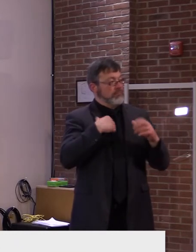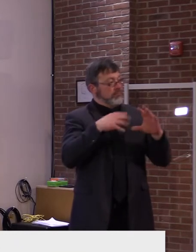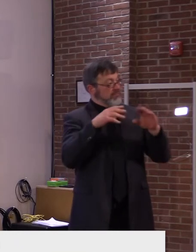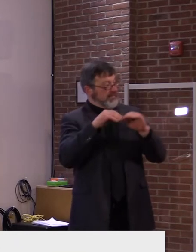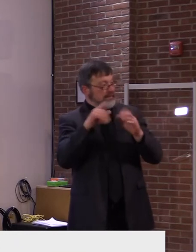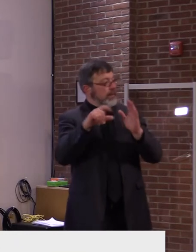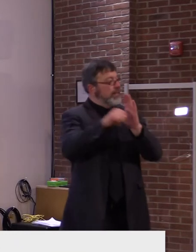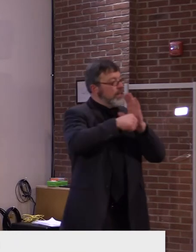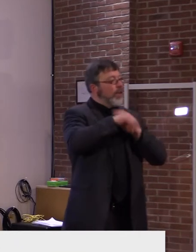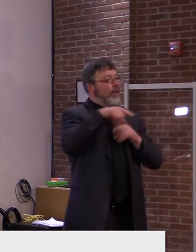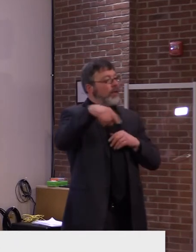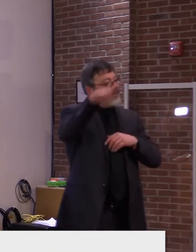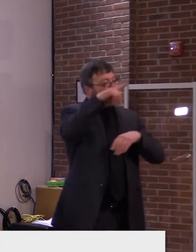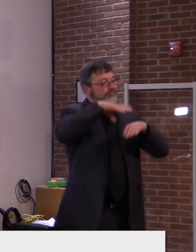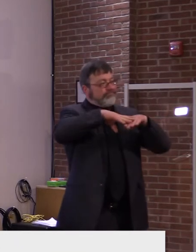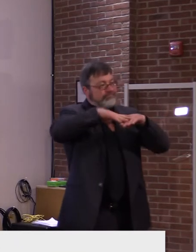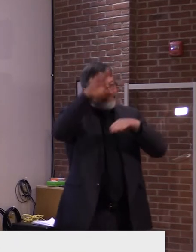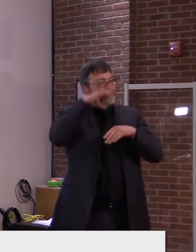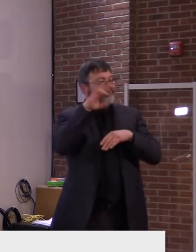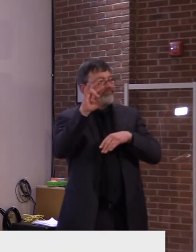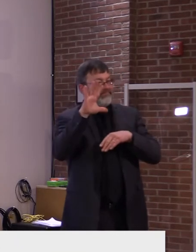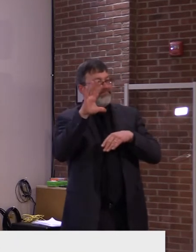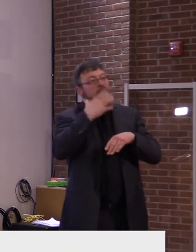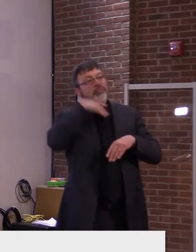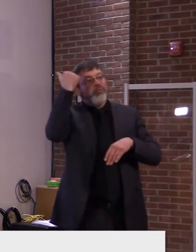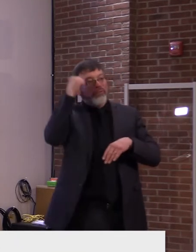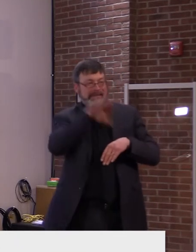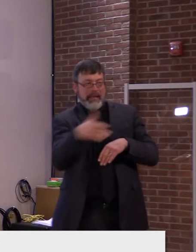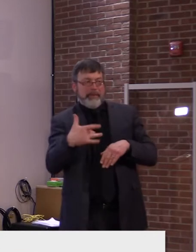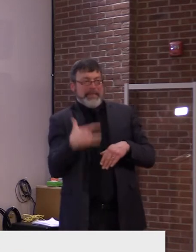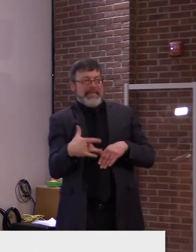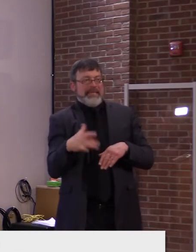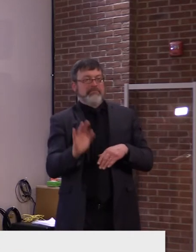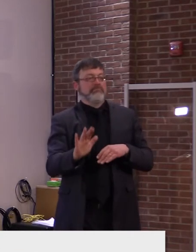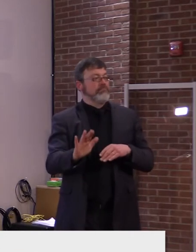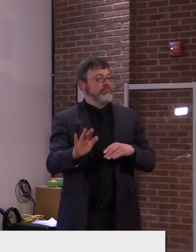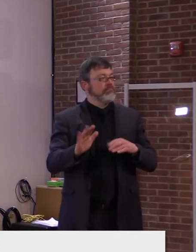um, and you can see visually the dramatic impact.